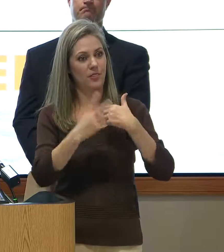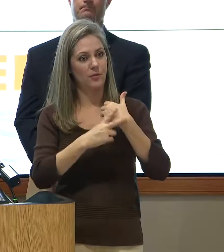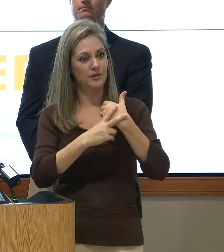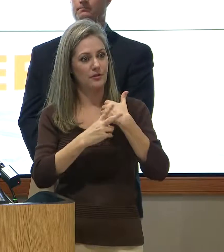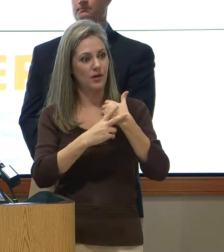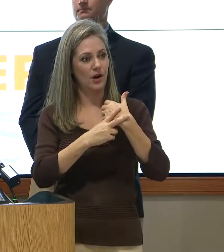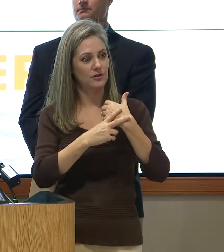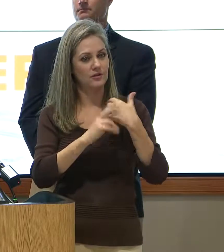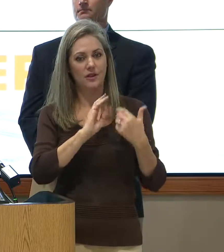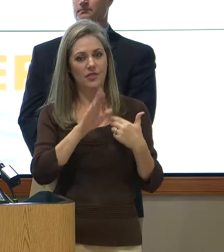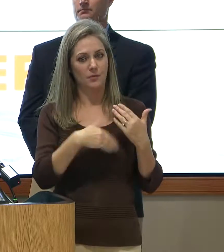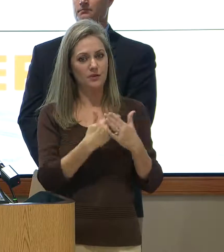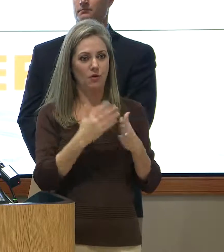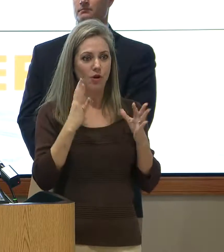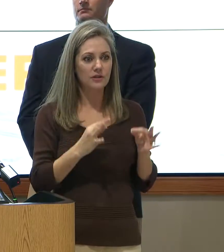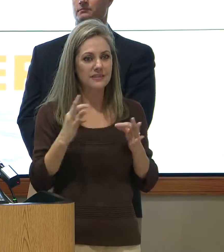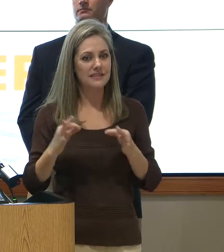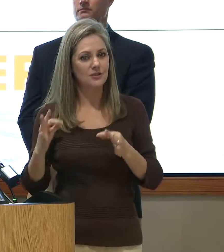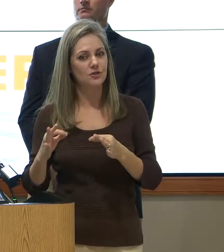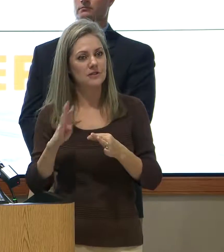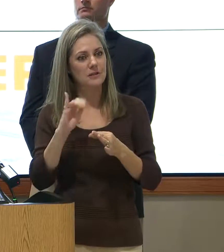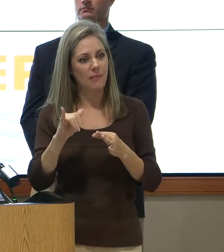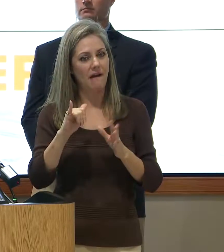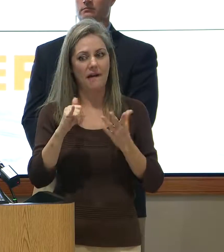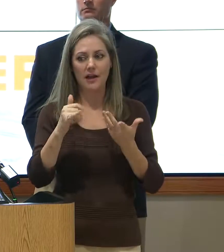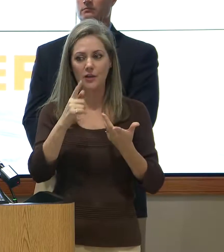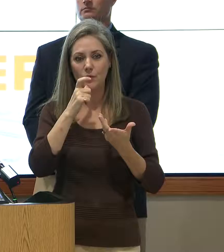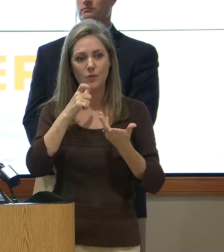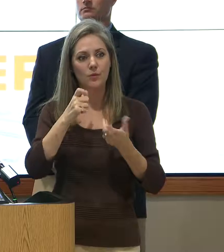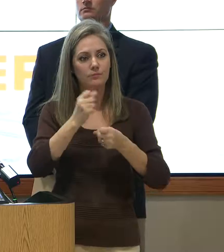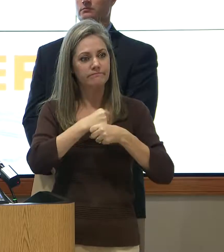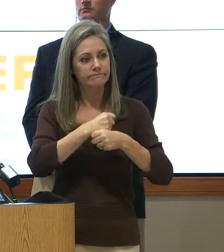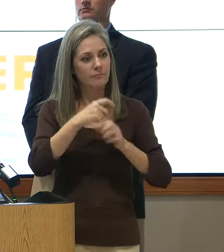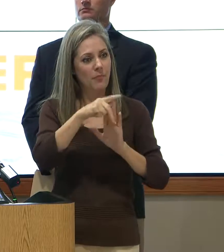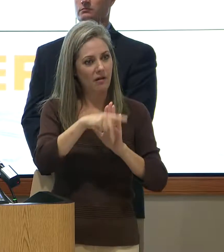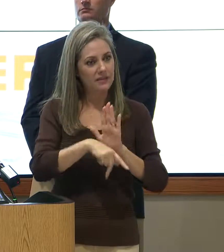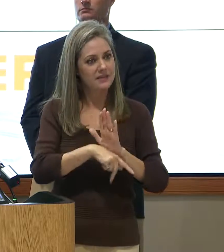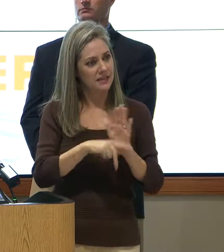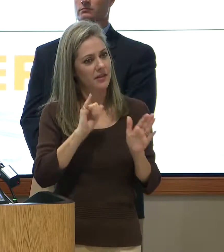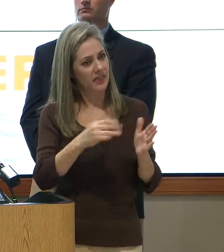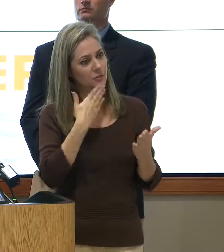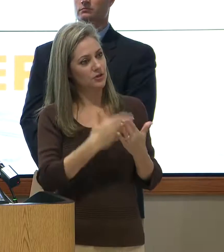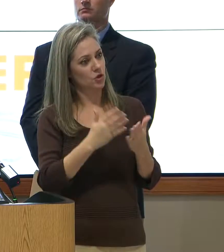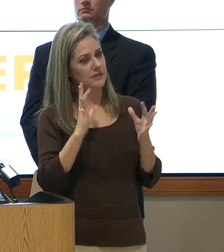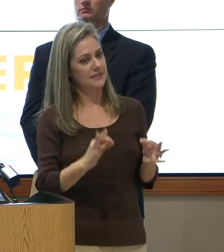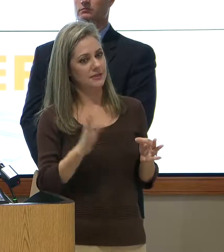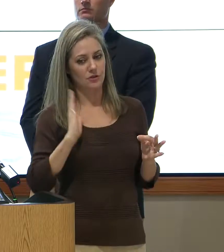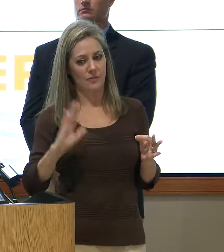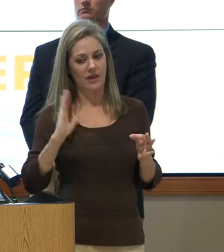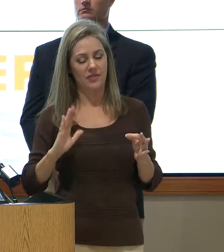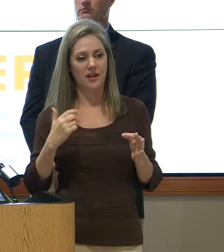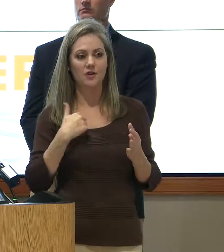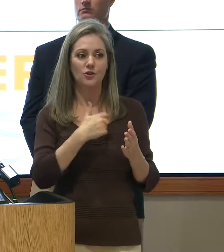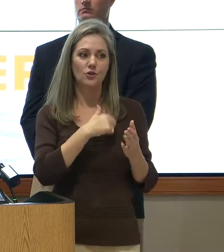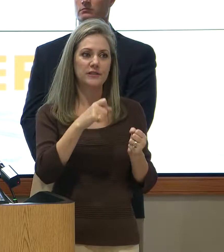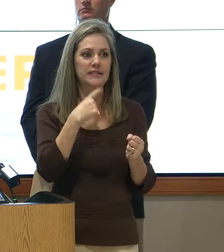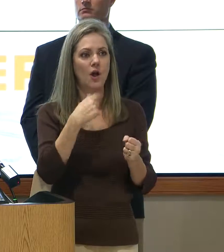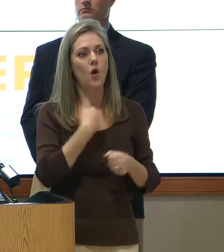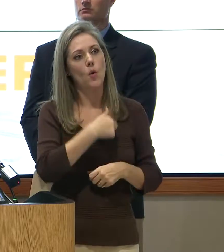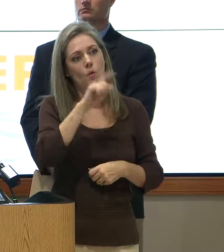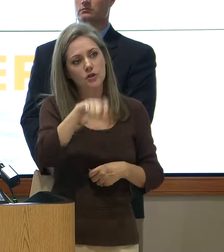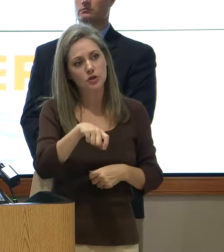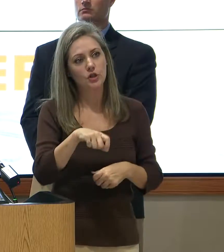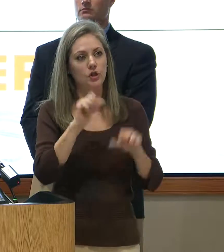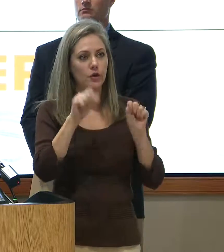Those were all decisions that were made by policymakers that were good decisions. So, yeah, you can always say we should have, could have, would have done